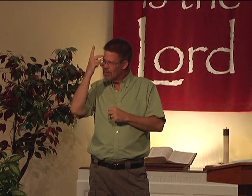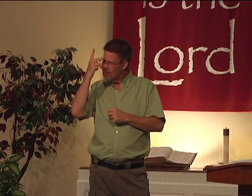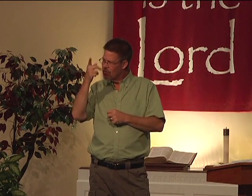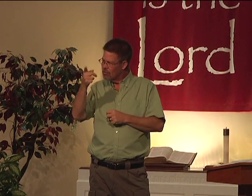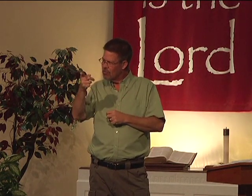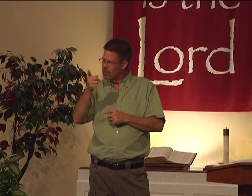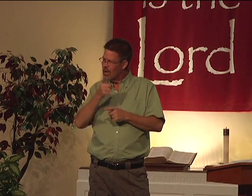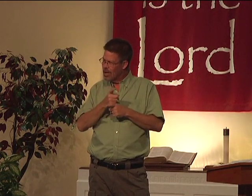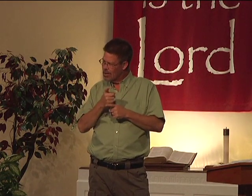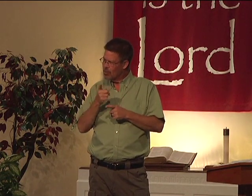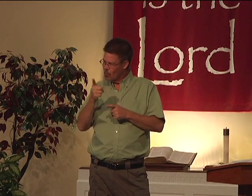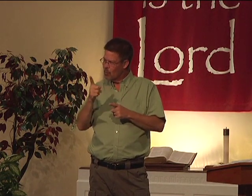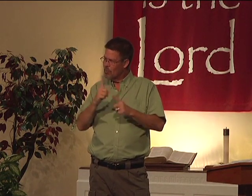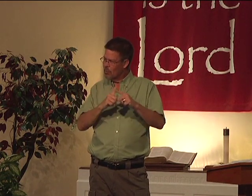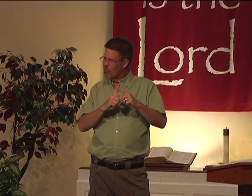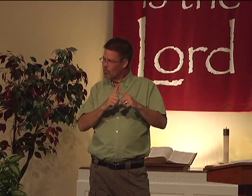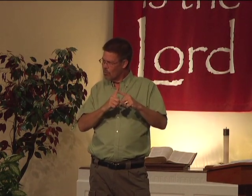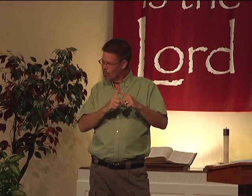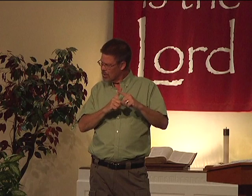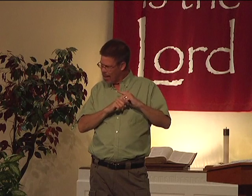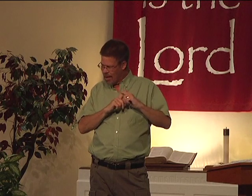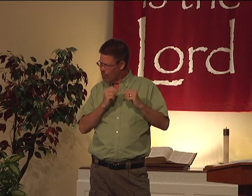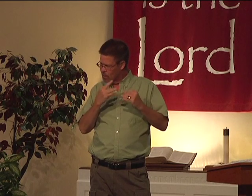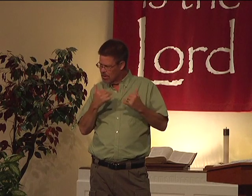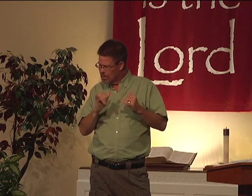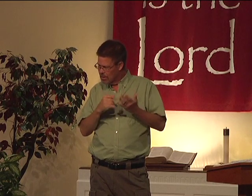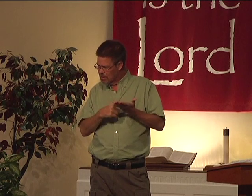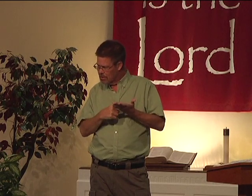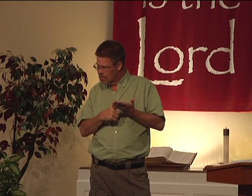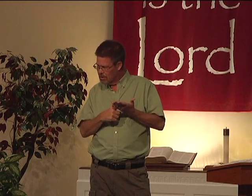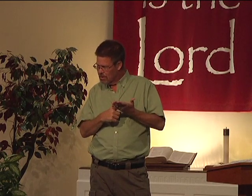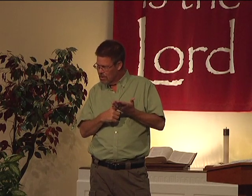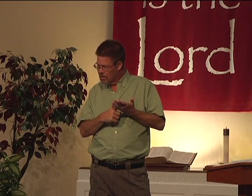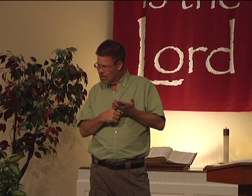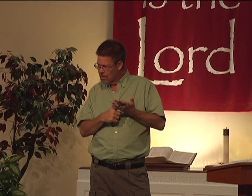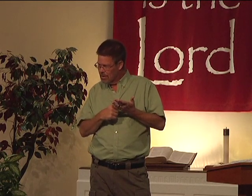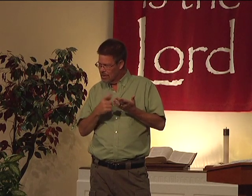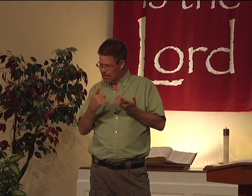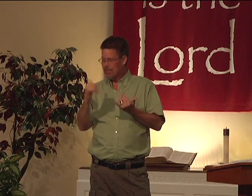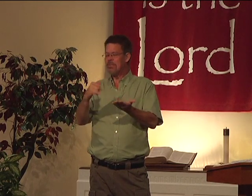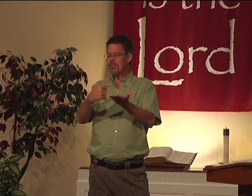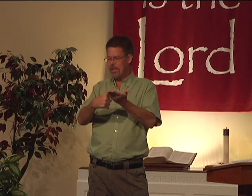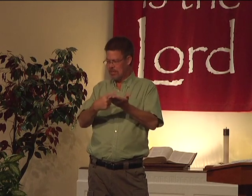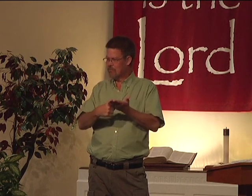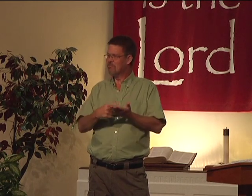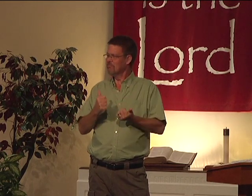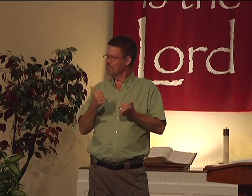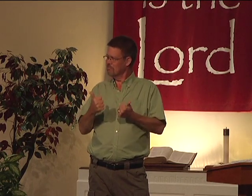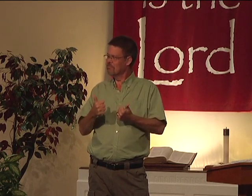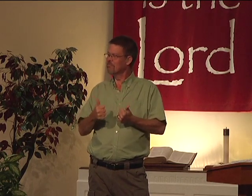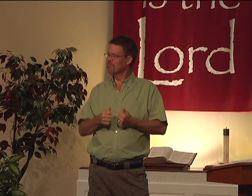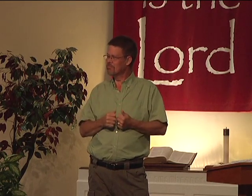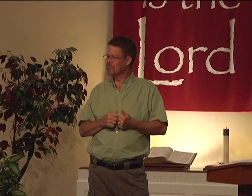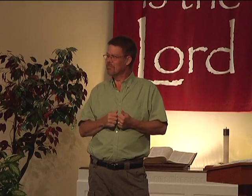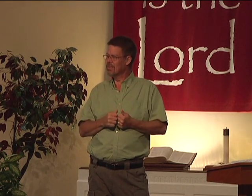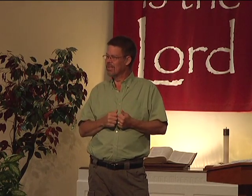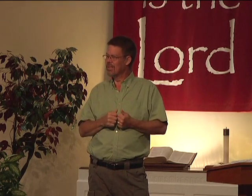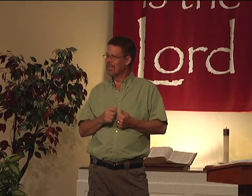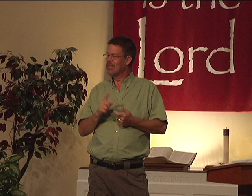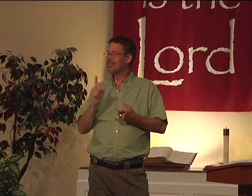I sat down before with Peter, right? Are you saved? Or have you just talked about it? You're still talking about it? Well, good. Good.